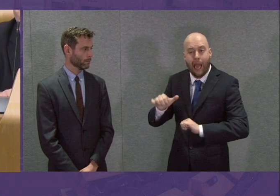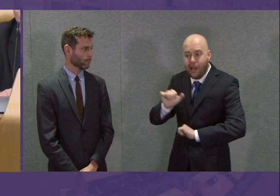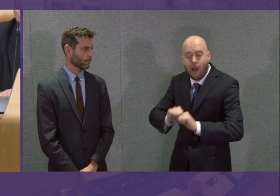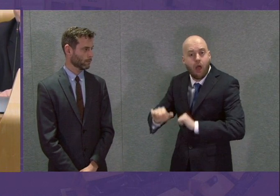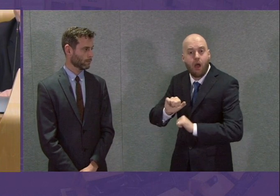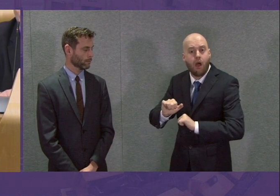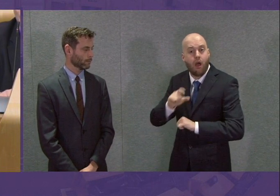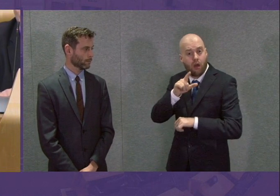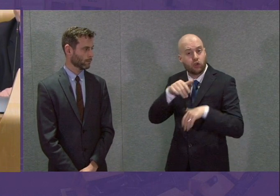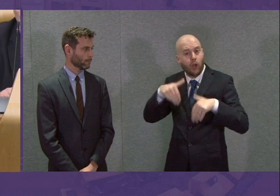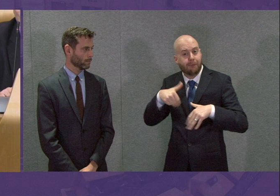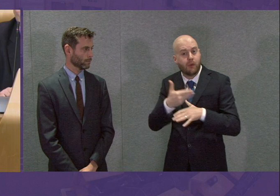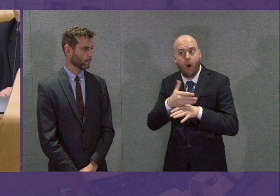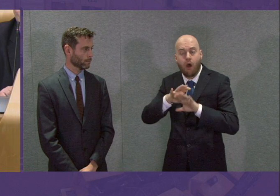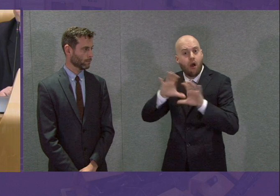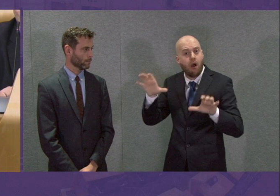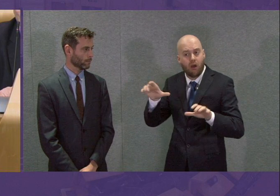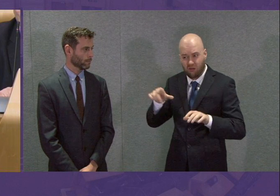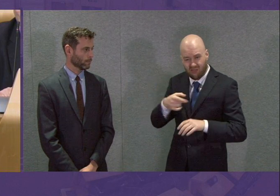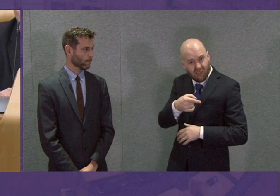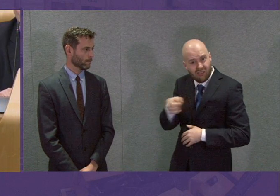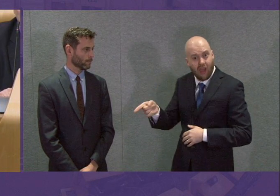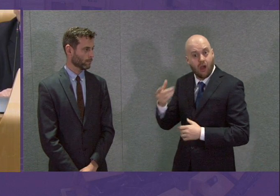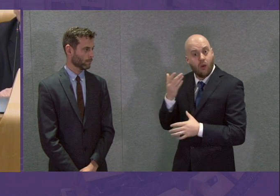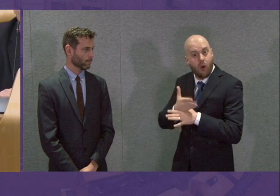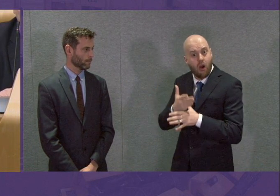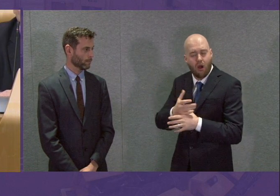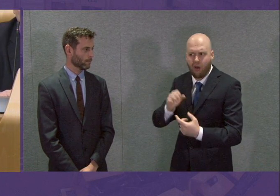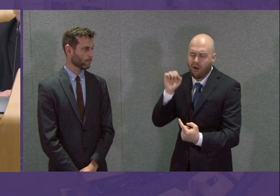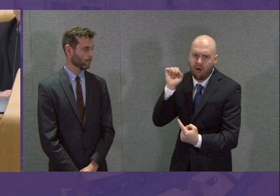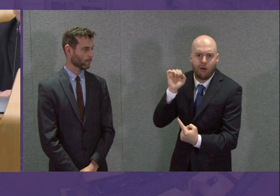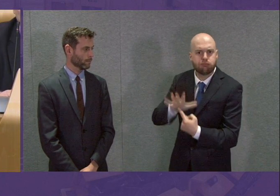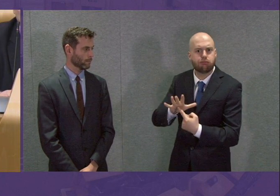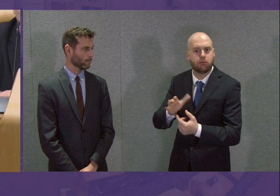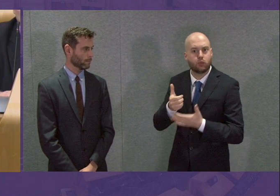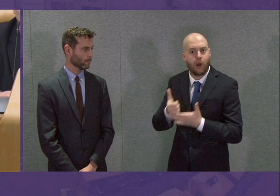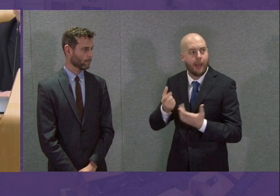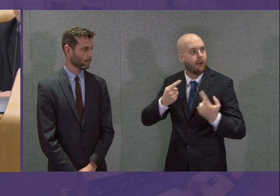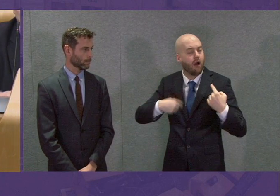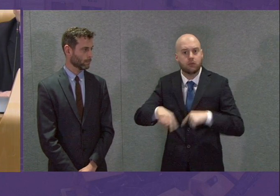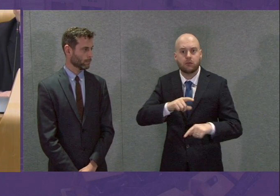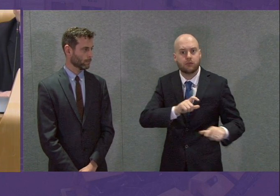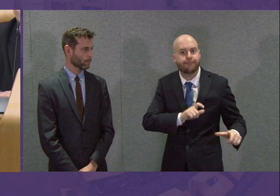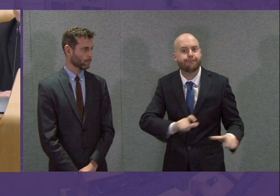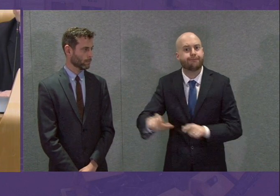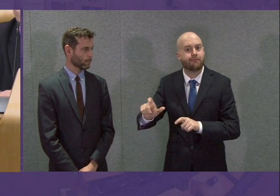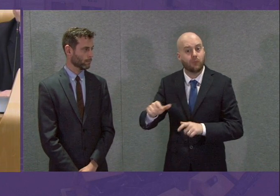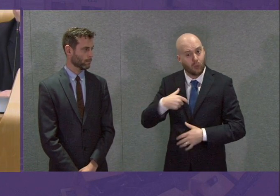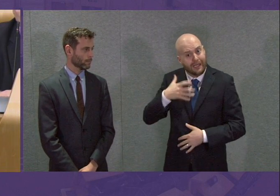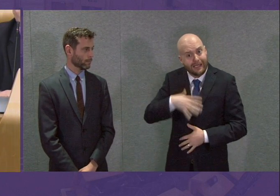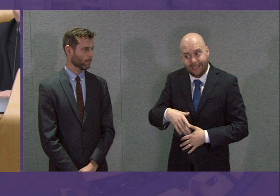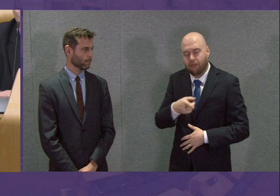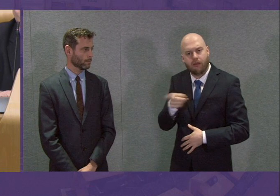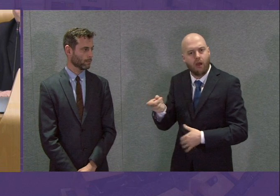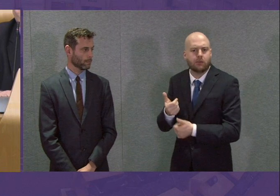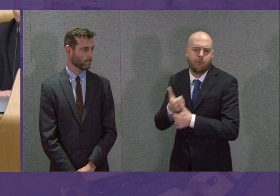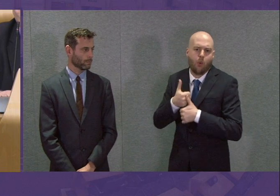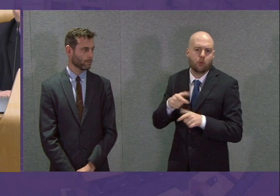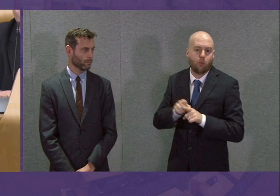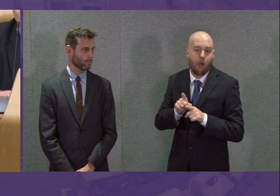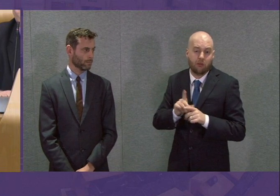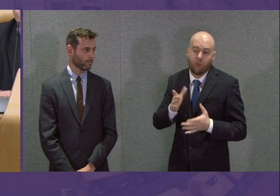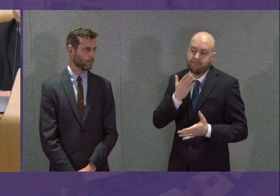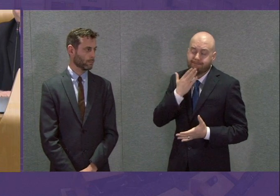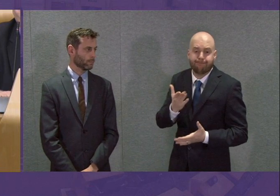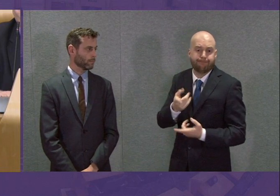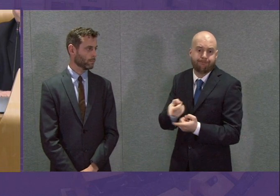work is essential to help us all get through this and they need our support. Like other members, I have heard from many people